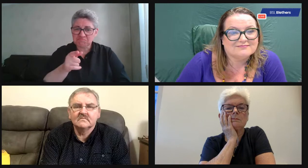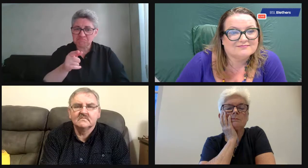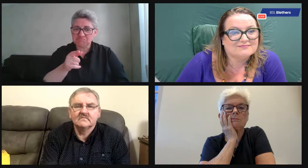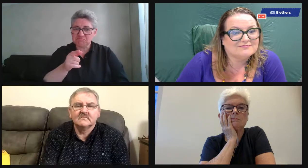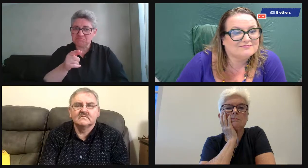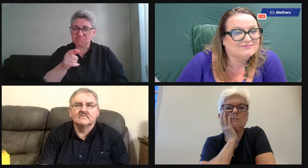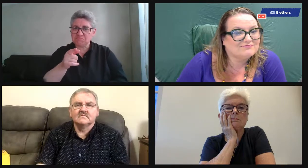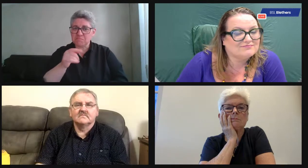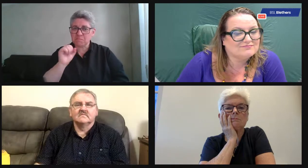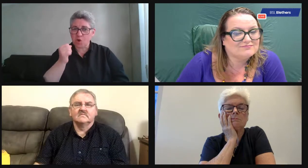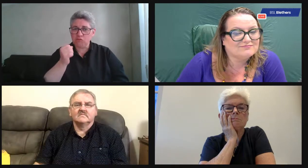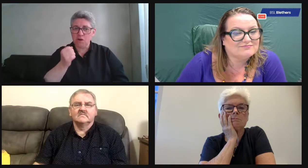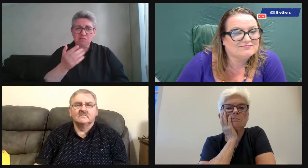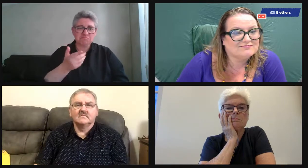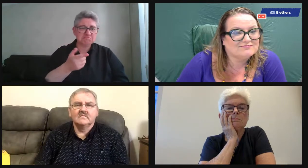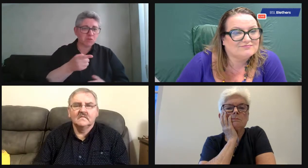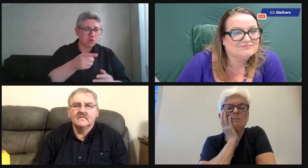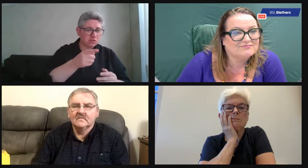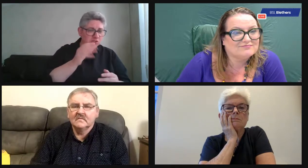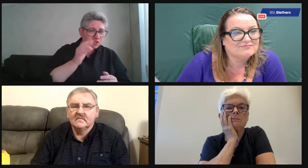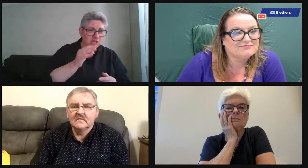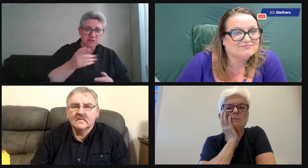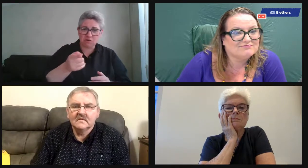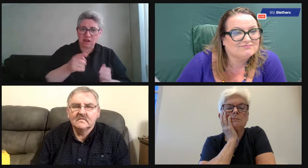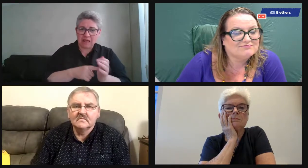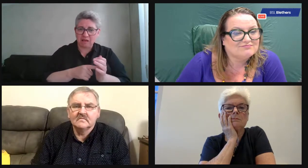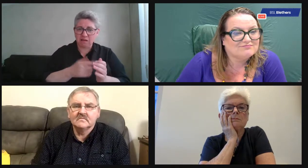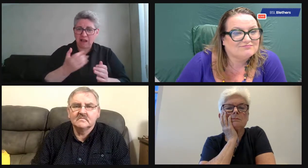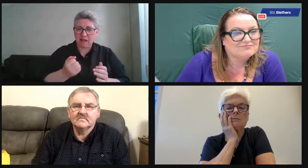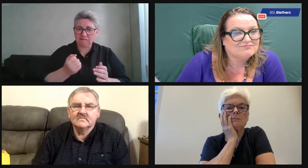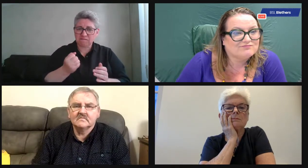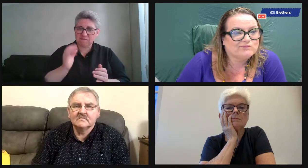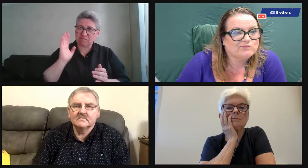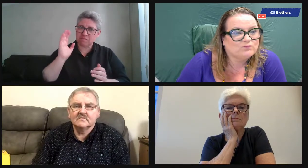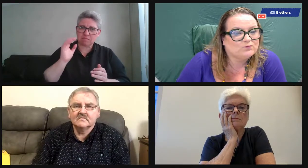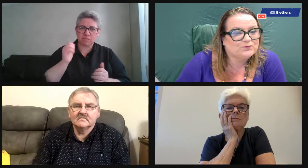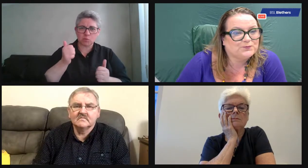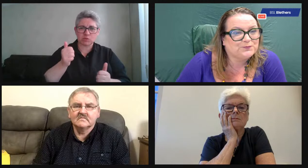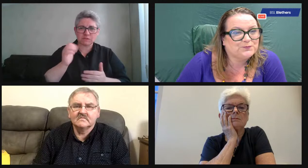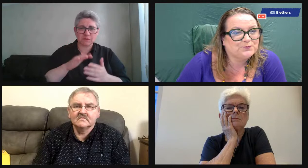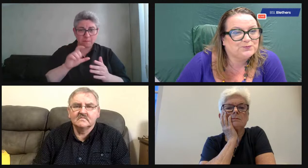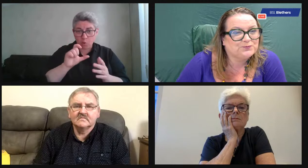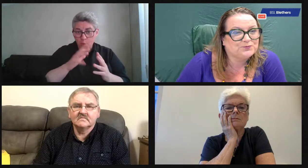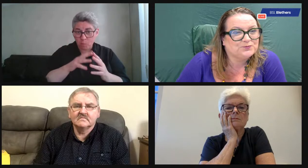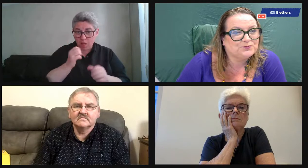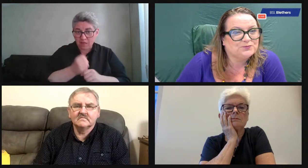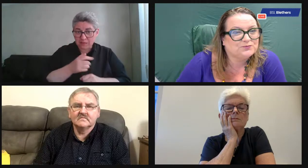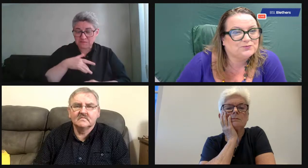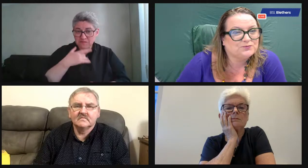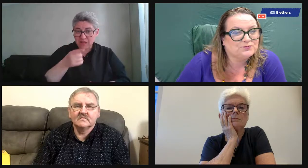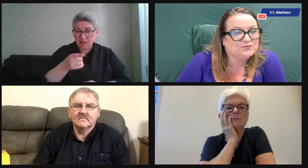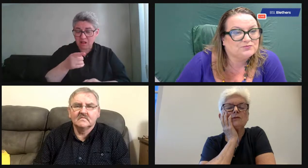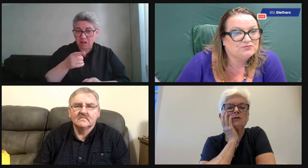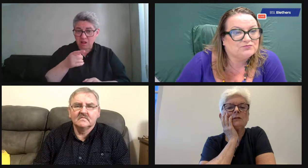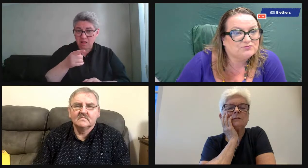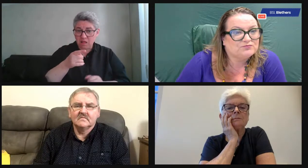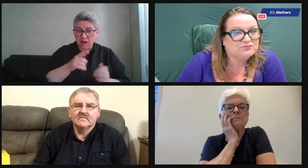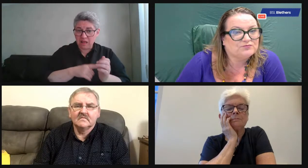on to the younger generation? Moira, Jerry, Lillian, anything coming to mind? Would it be the